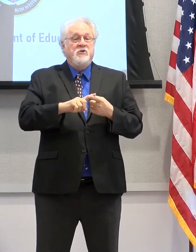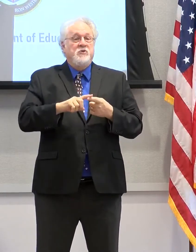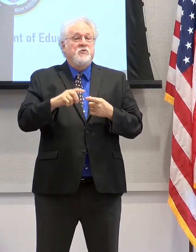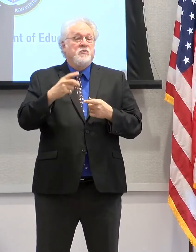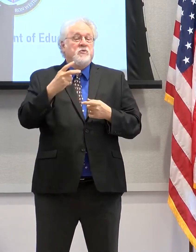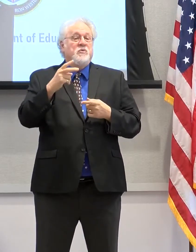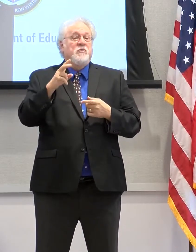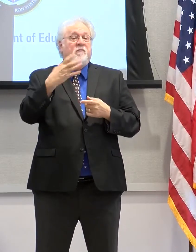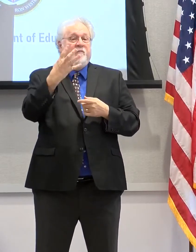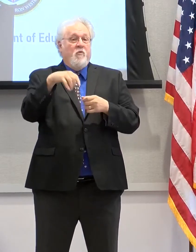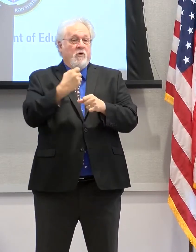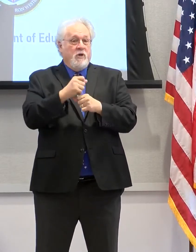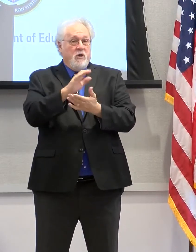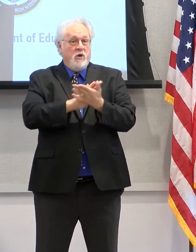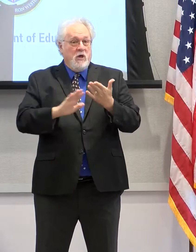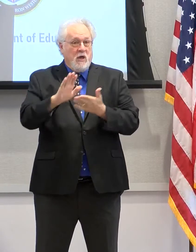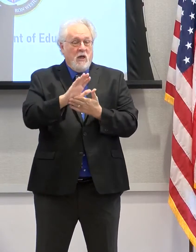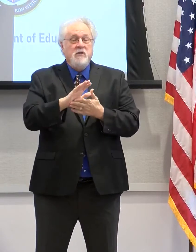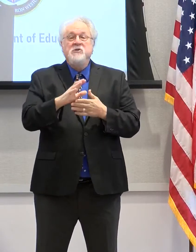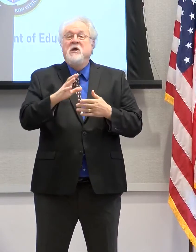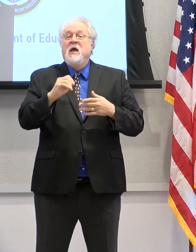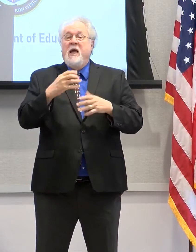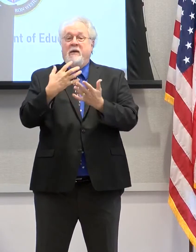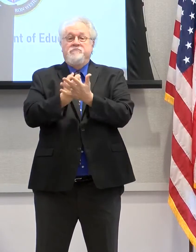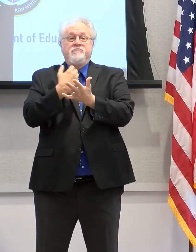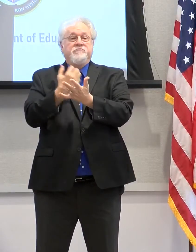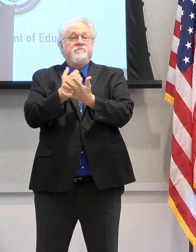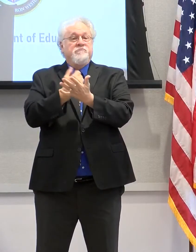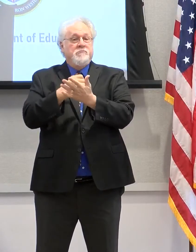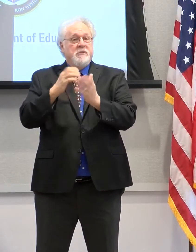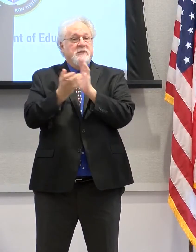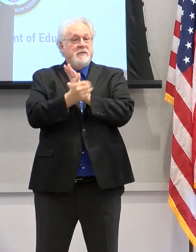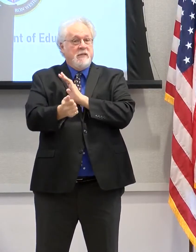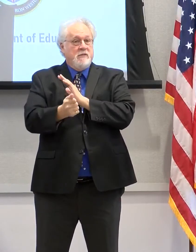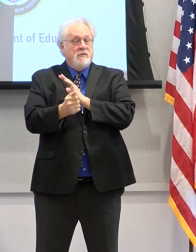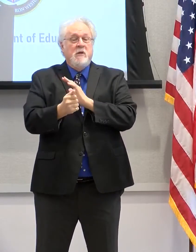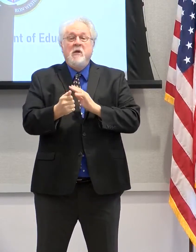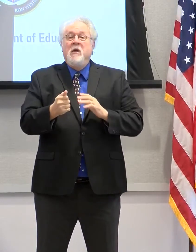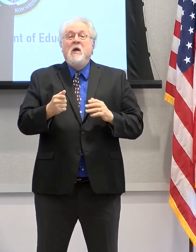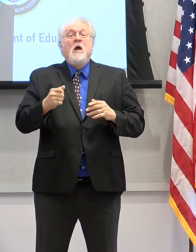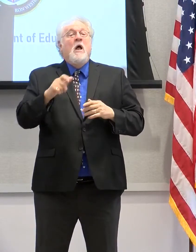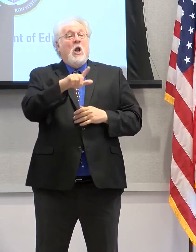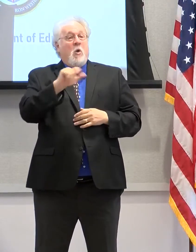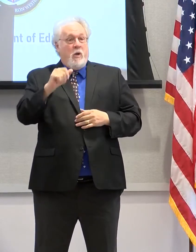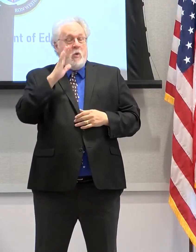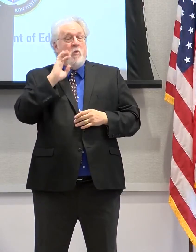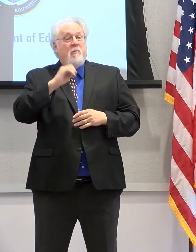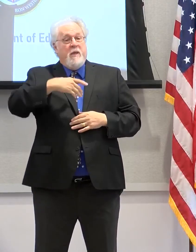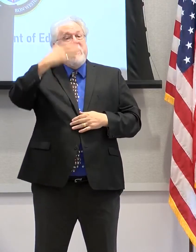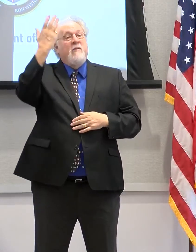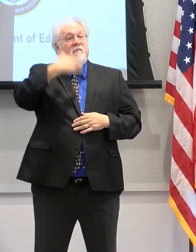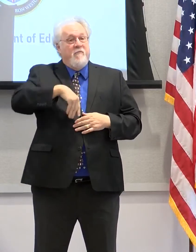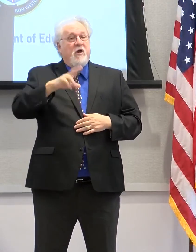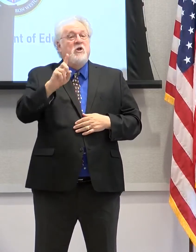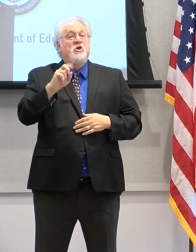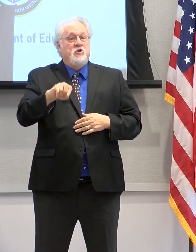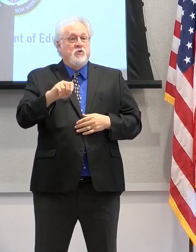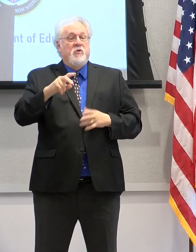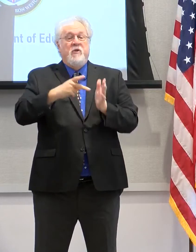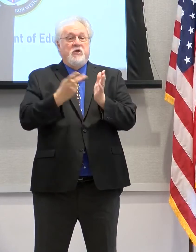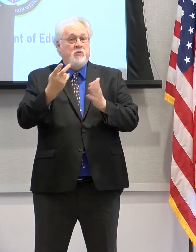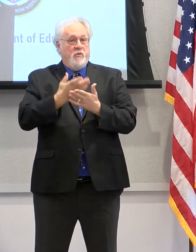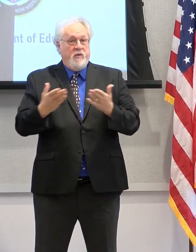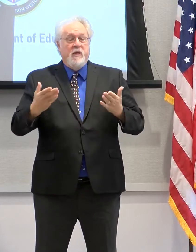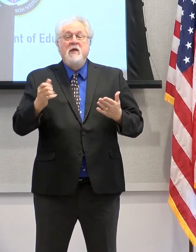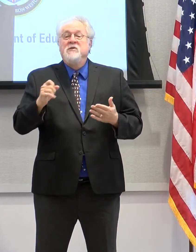university, but certainly get some workforce skills to be able to take care of themselves and family. And for once, Louisiana is going to be on the forefront of doing those things. so I'm